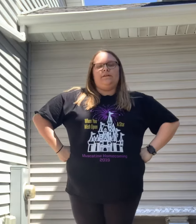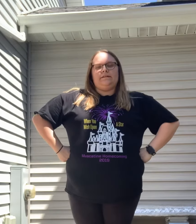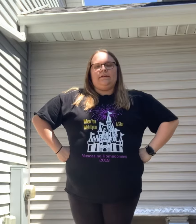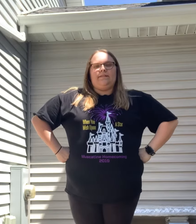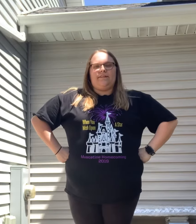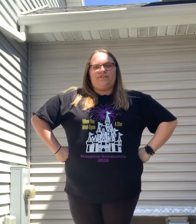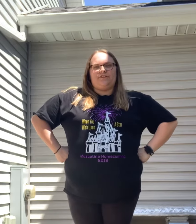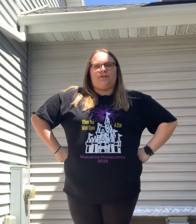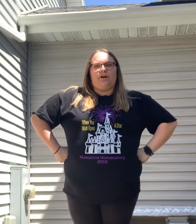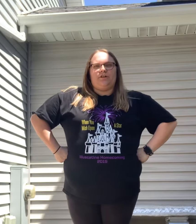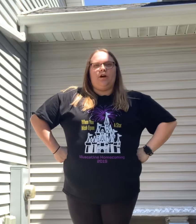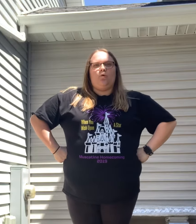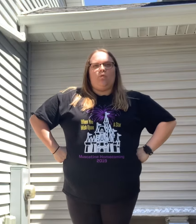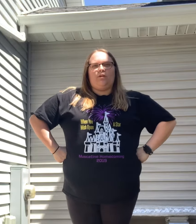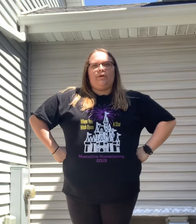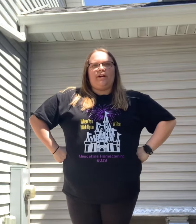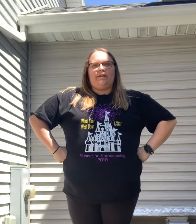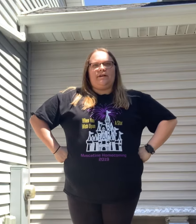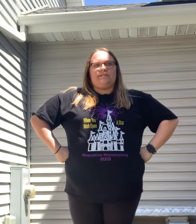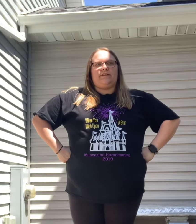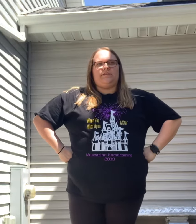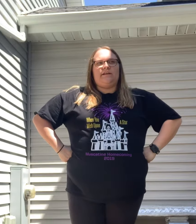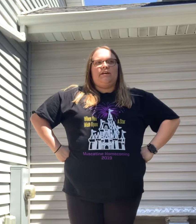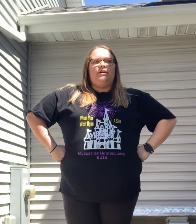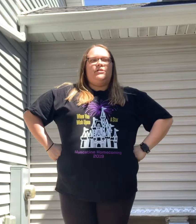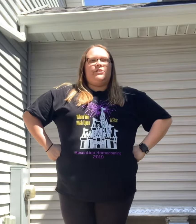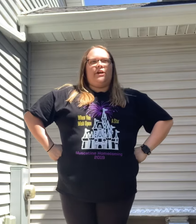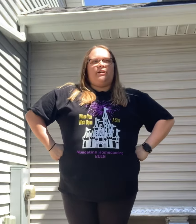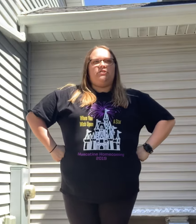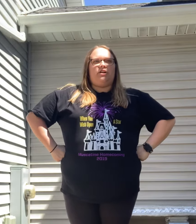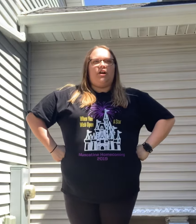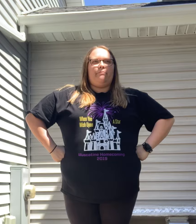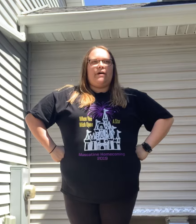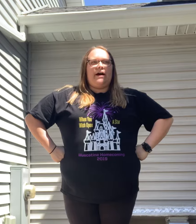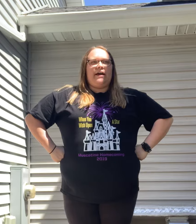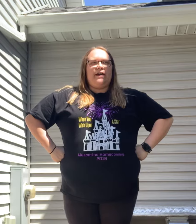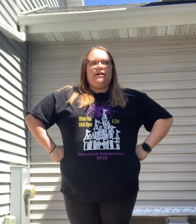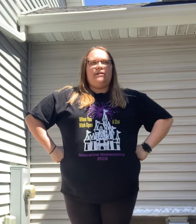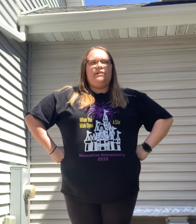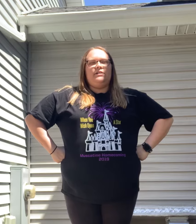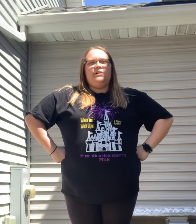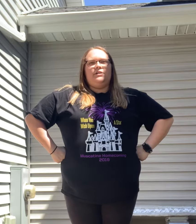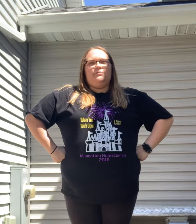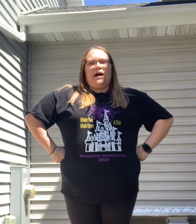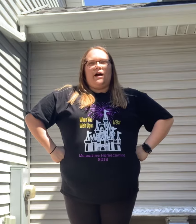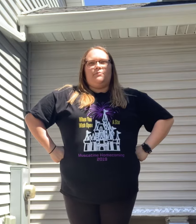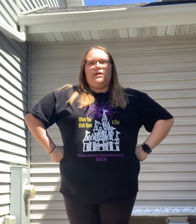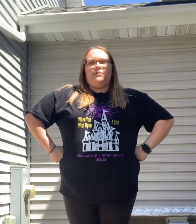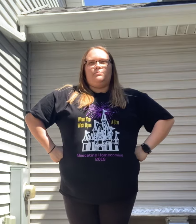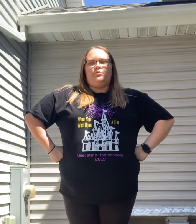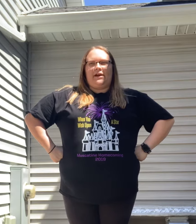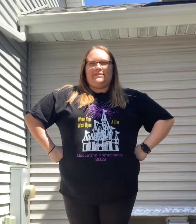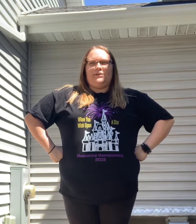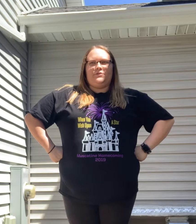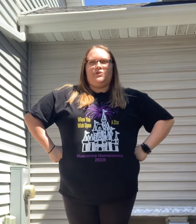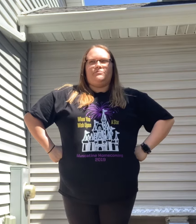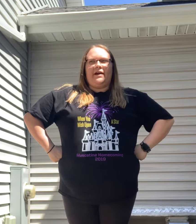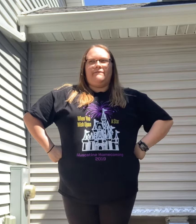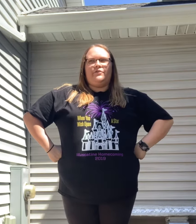this year is called one we are the muskies so you're gonna start by prancing with your right foot